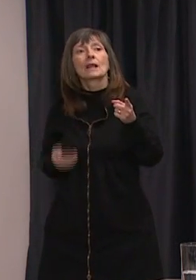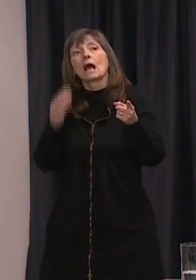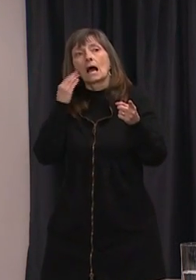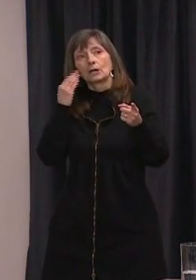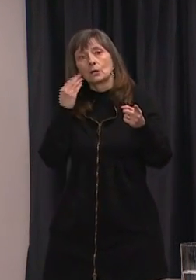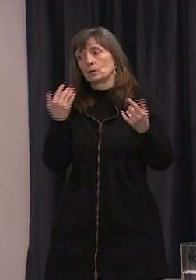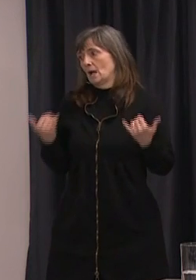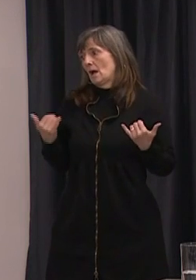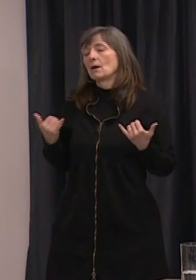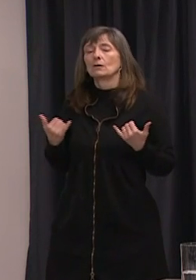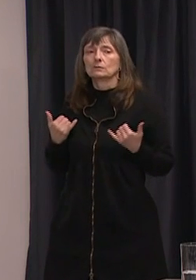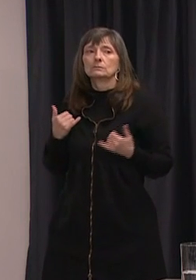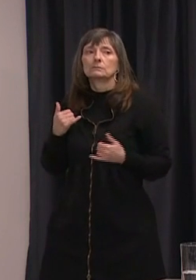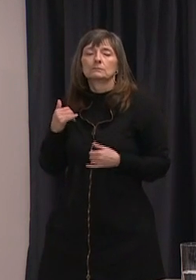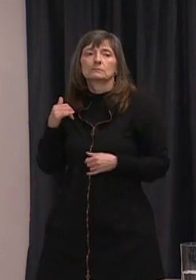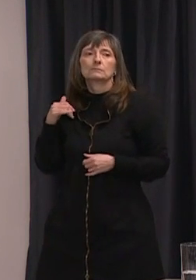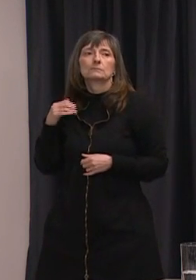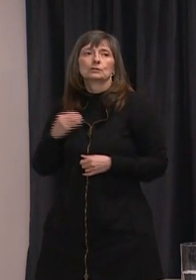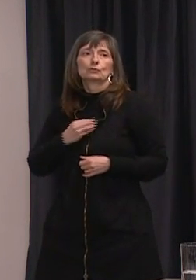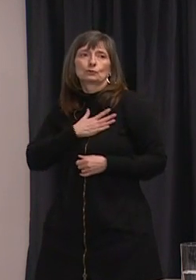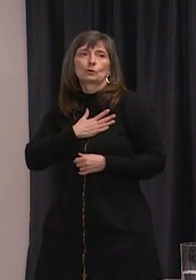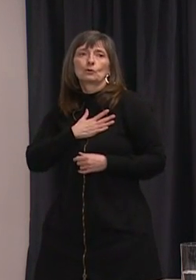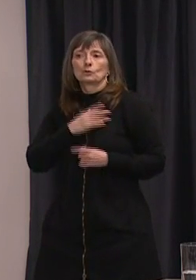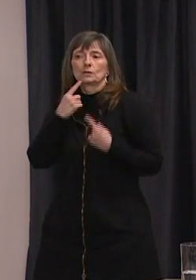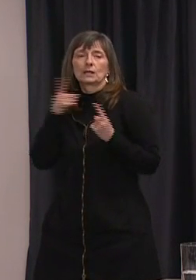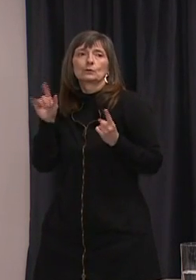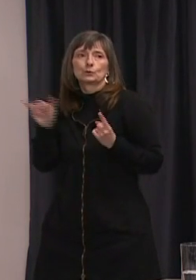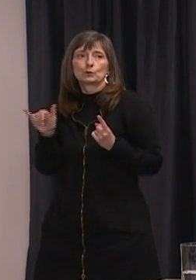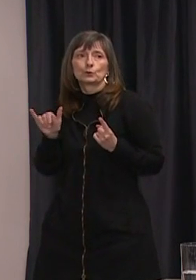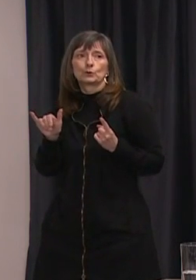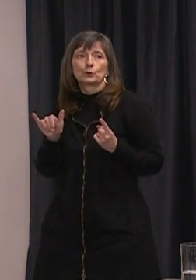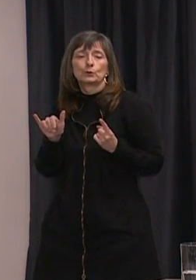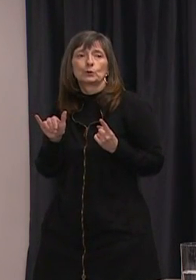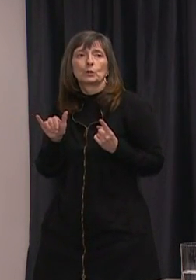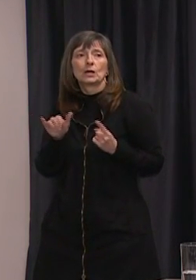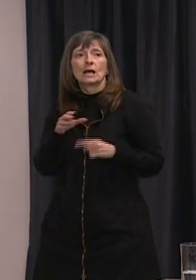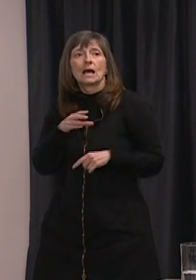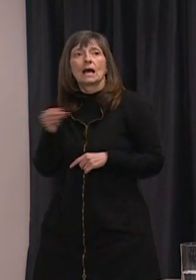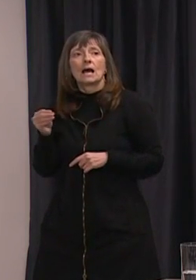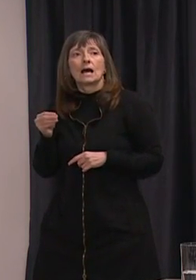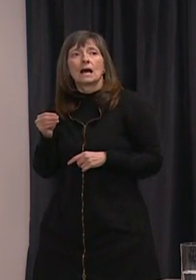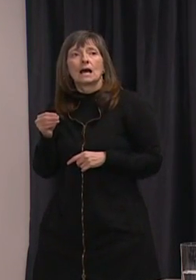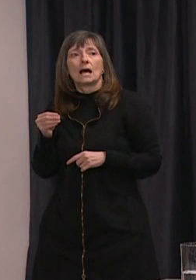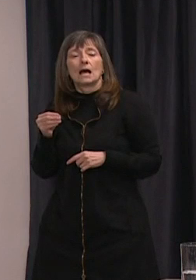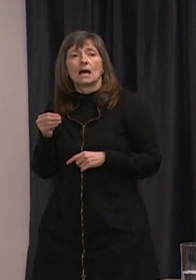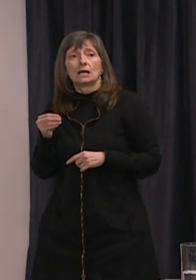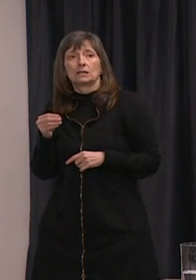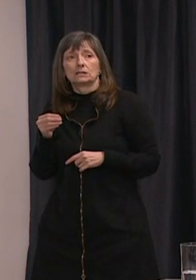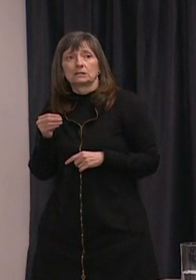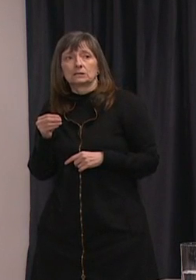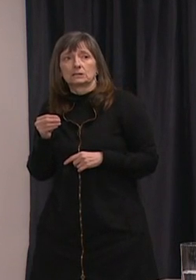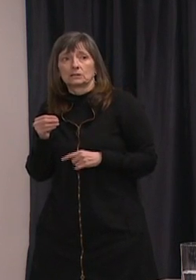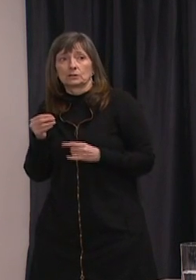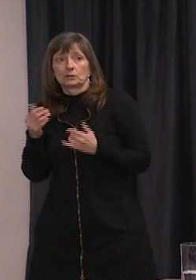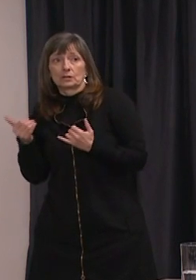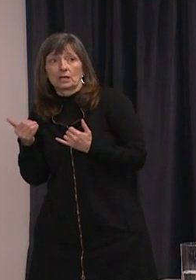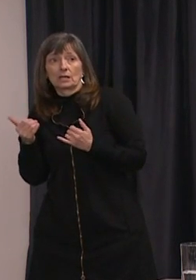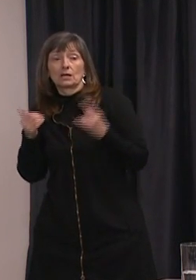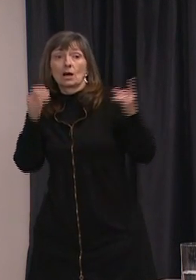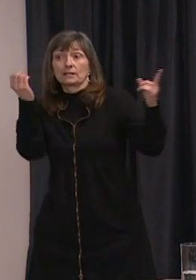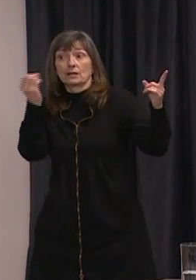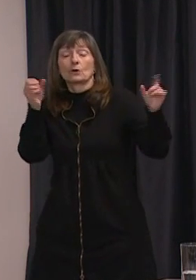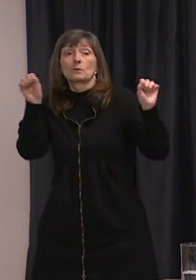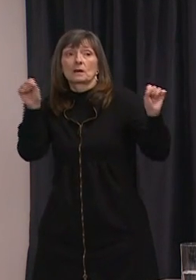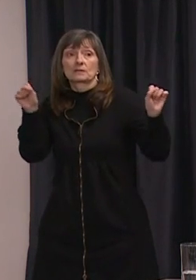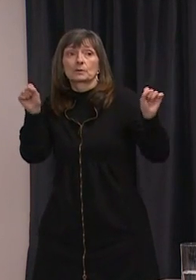an announcement as we speak uh ontario going into a state emergency knowing that we potentially at some point not saying this is happening today or tomorrow could go into